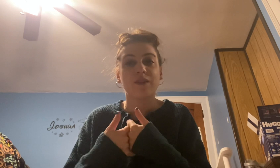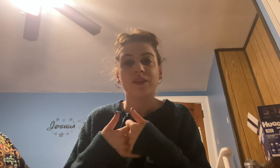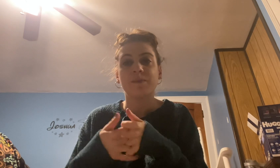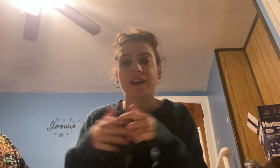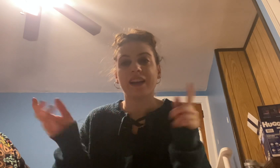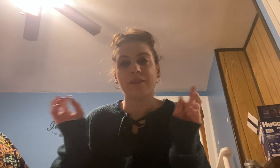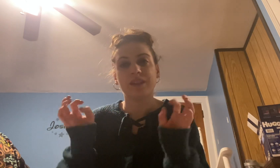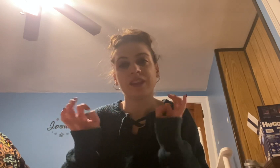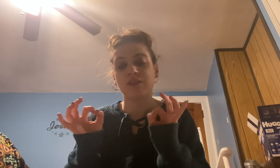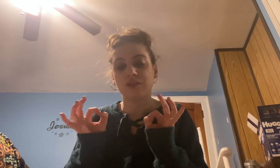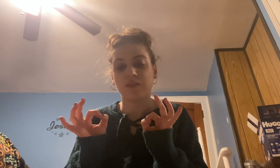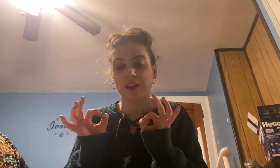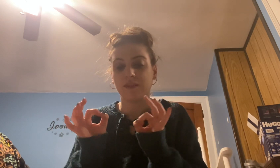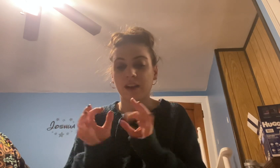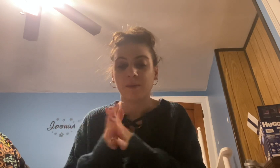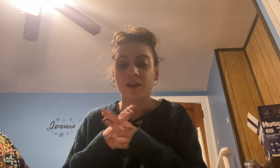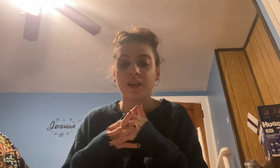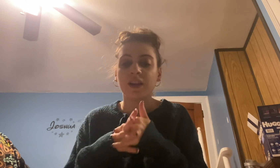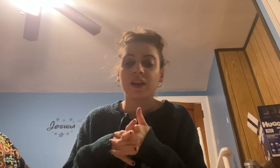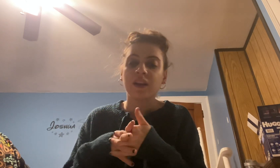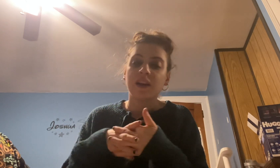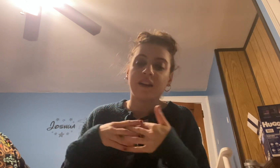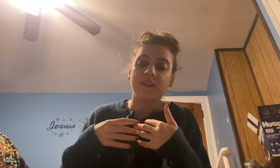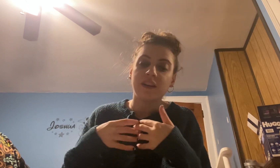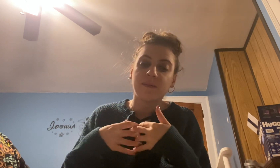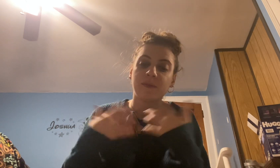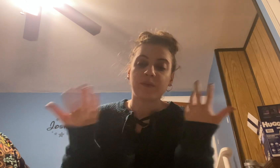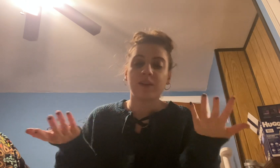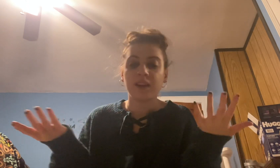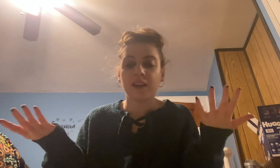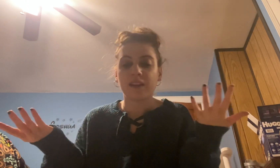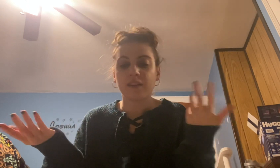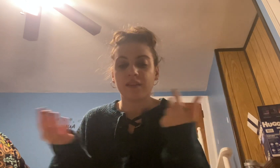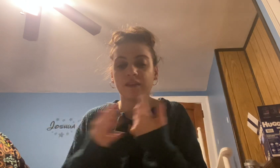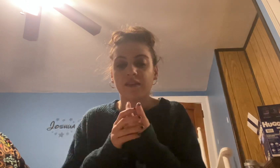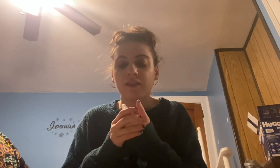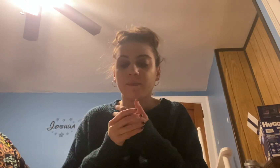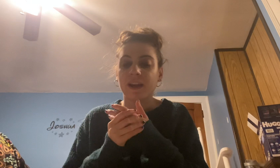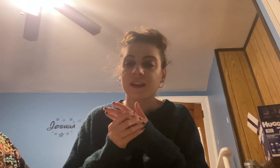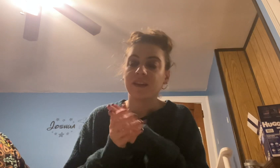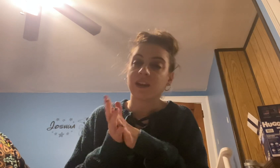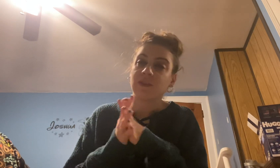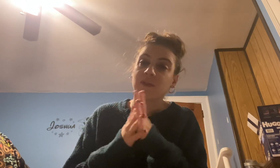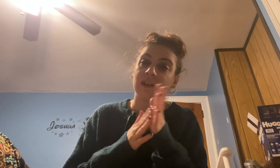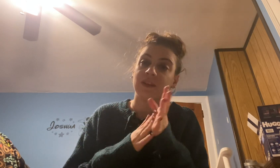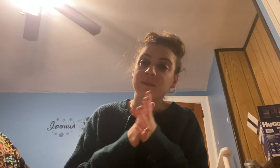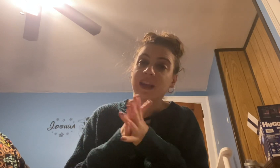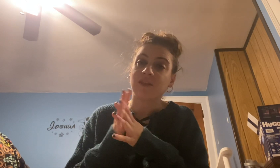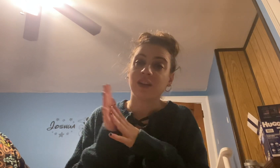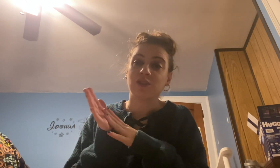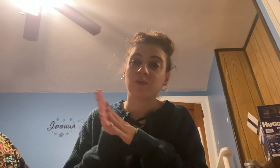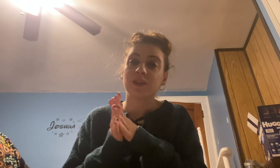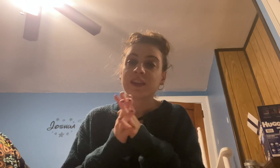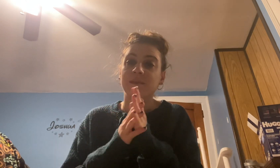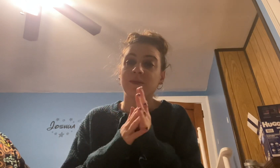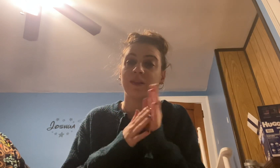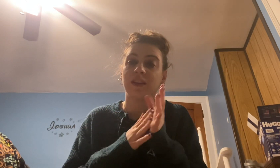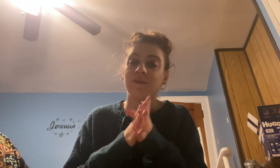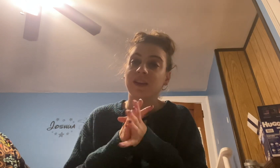who it's by. I wasn't a huge fan of that one. And then number 40, Mike, The Gift of Forgiveness by Captain E. Schwartz. I absolutely loved it.